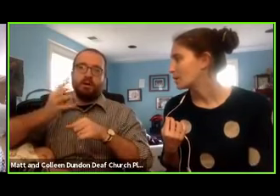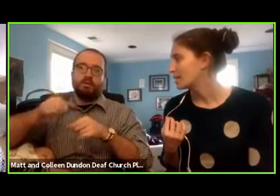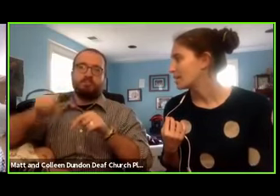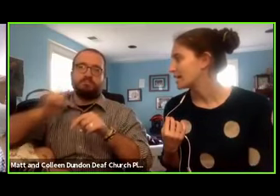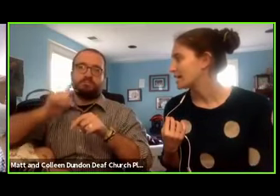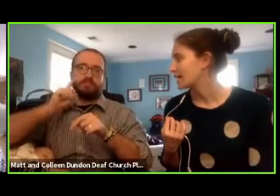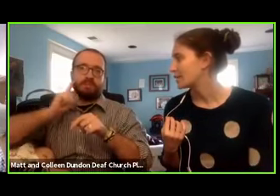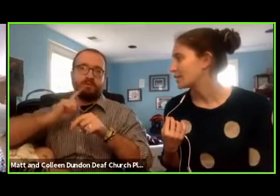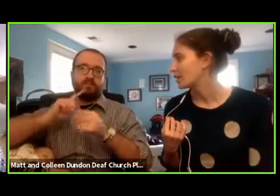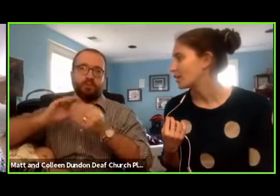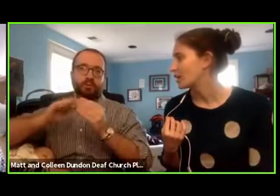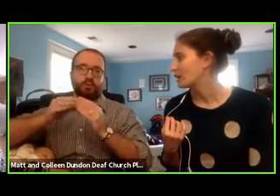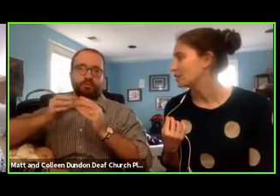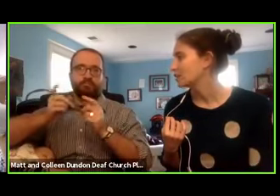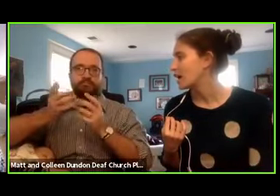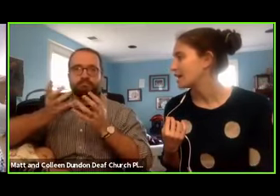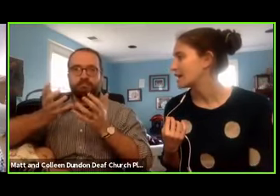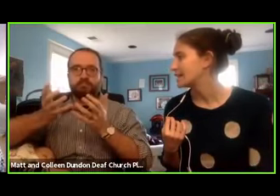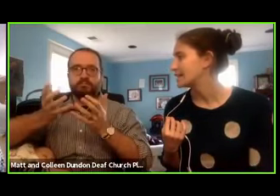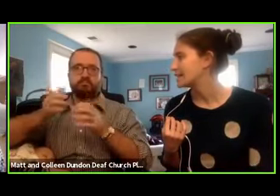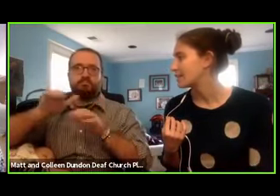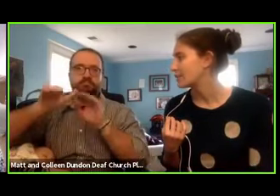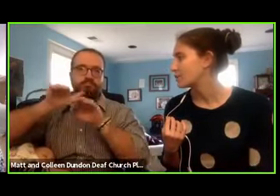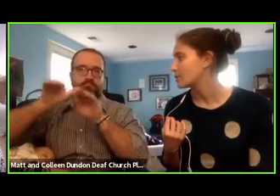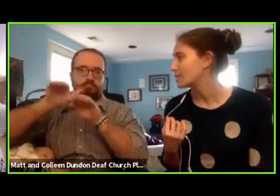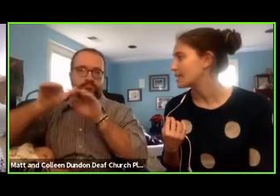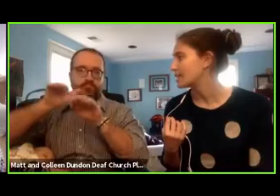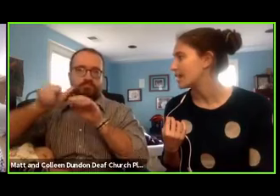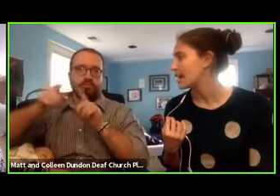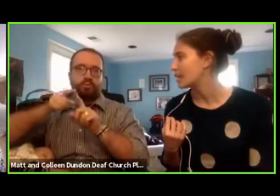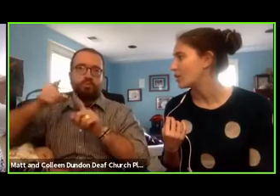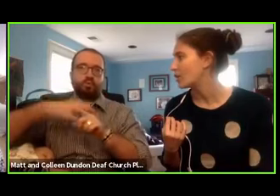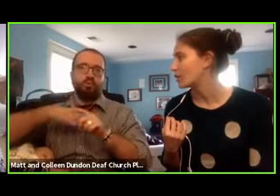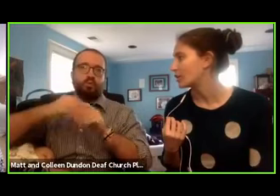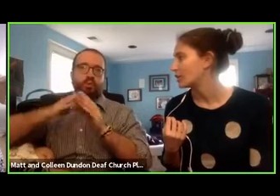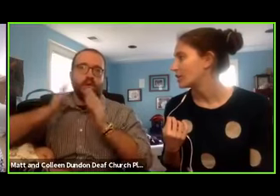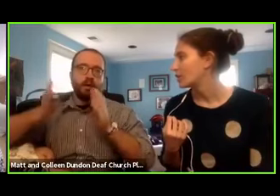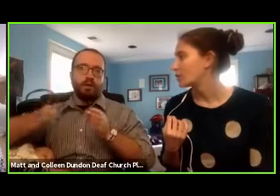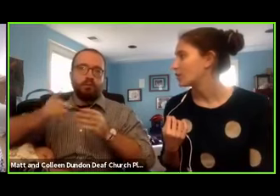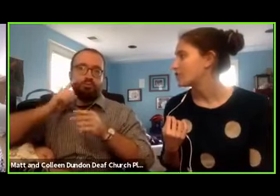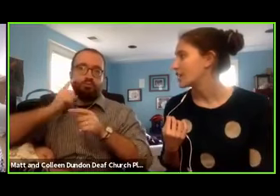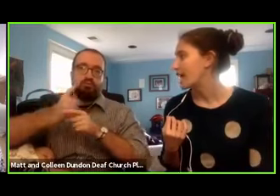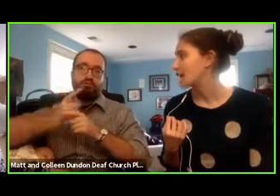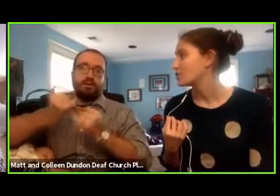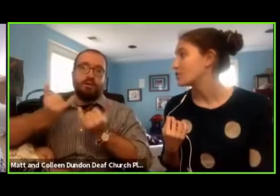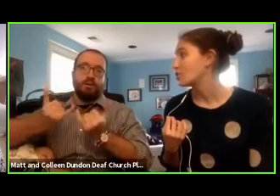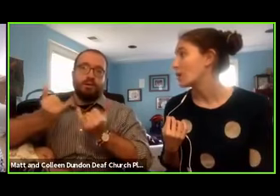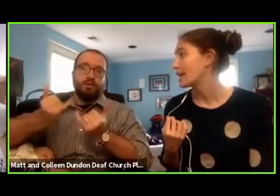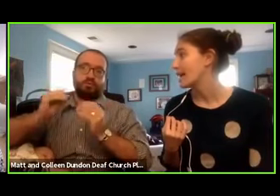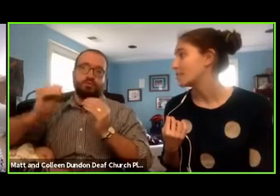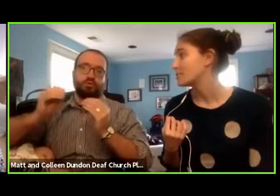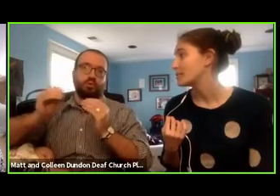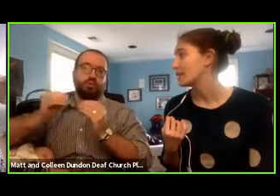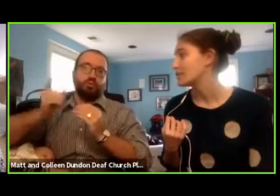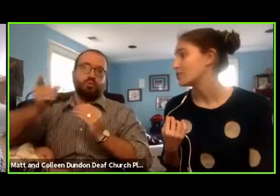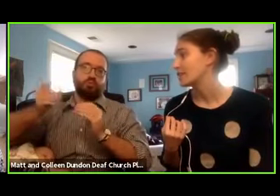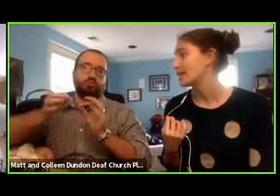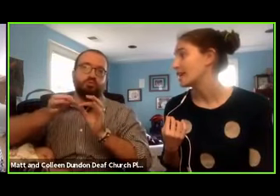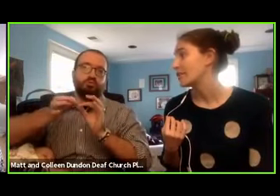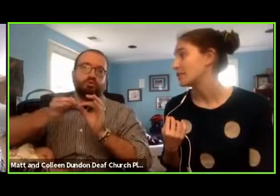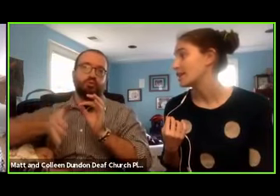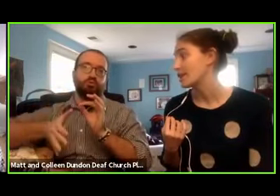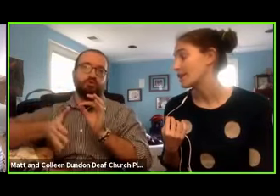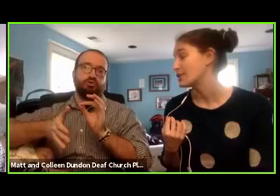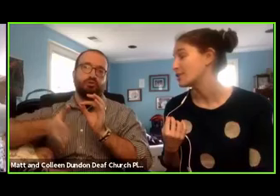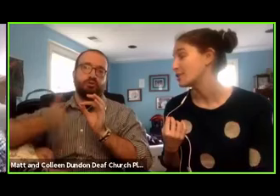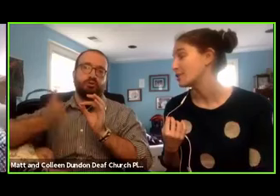One thing now, there are a lot in the Deaf community that are reaching out to the White House, because right